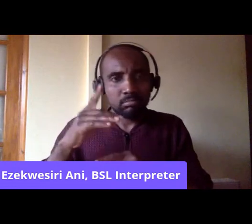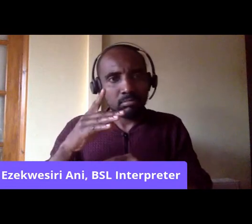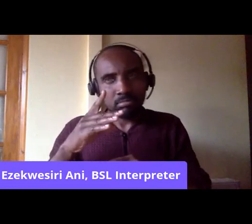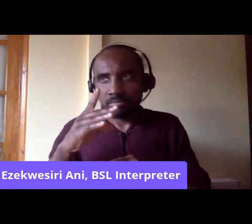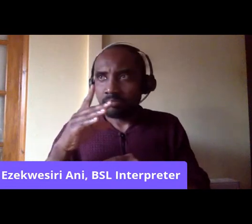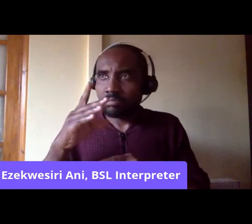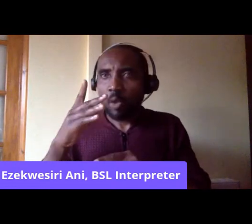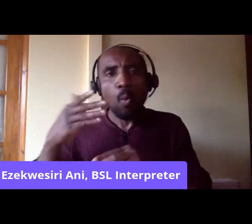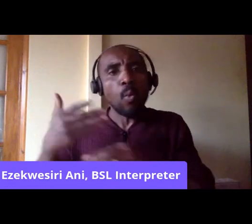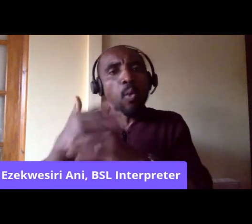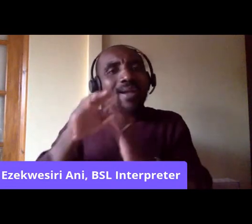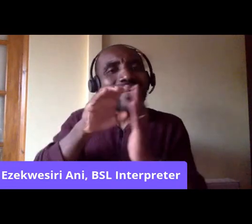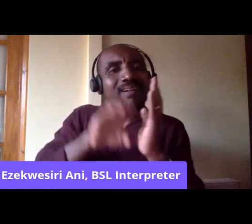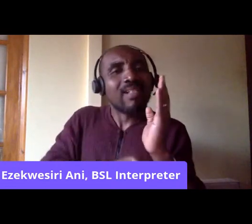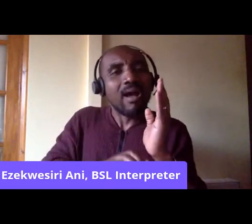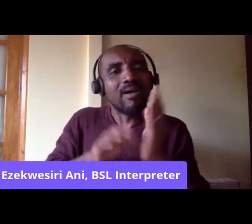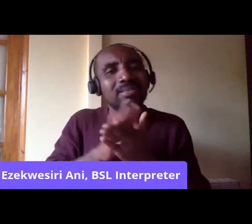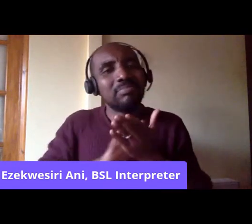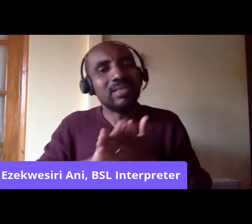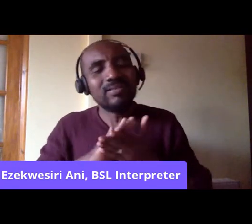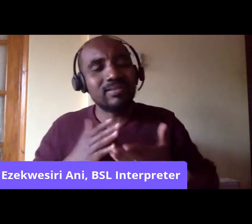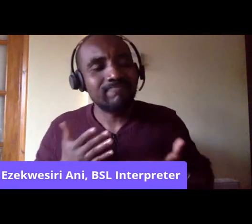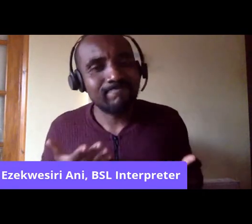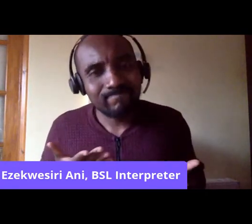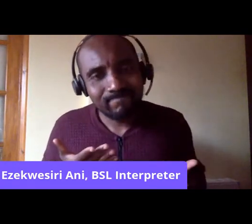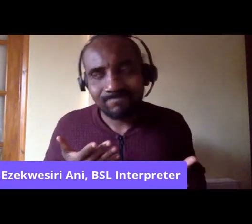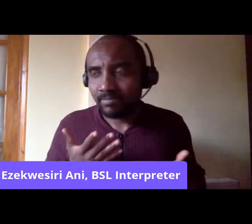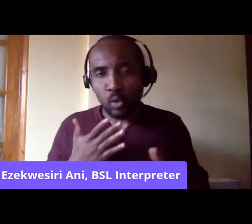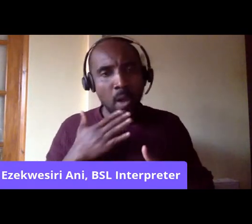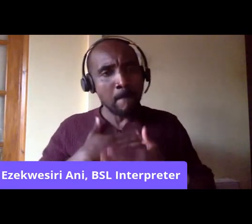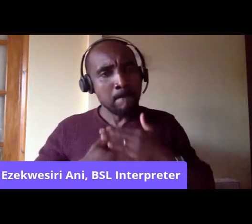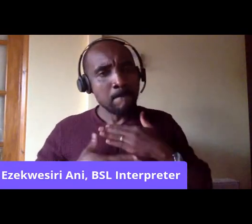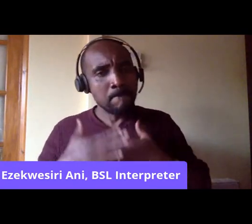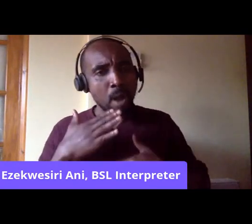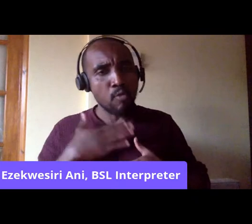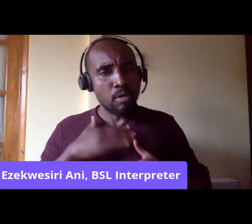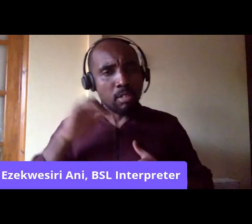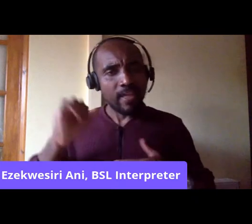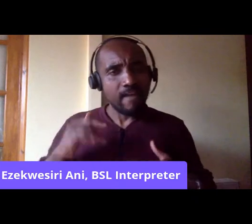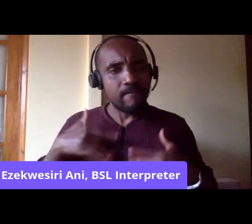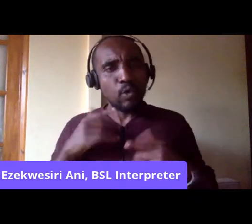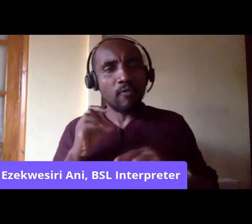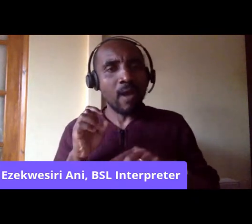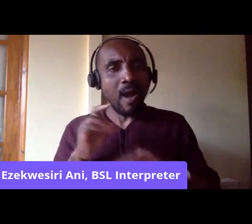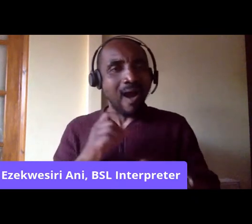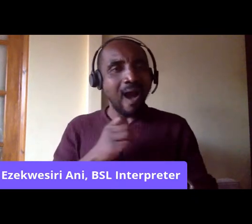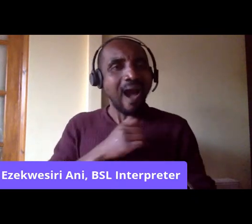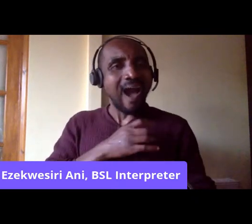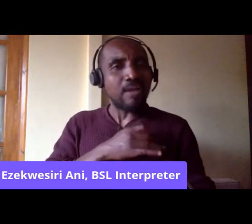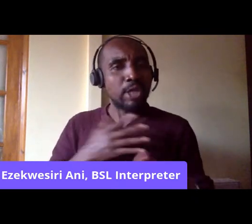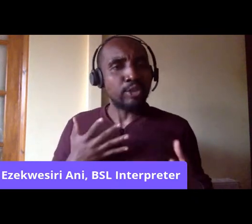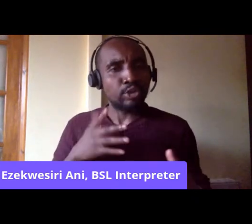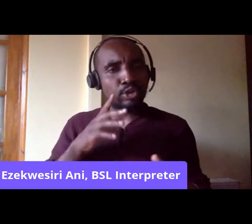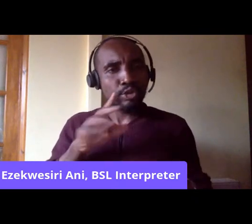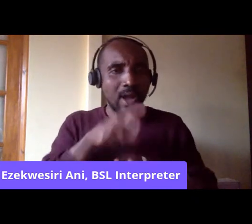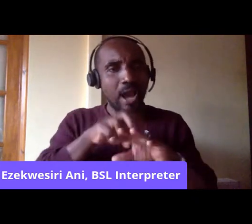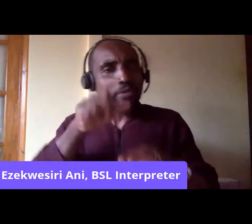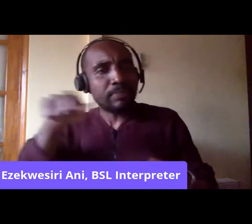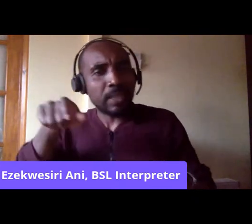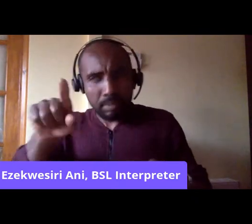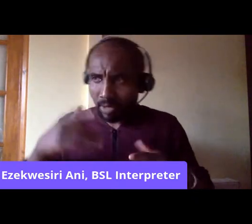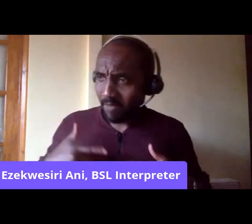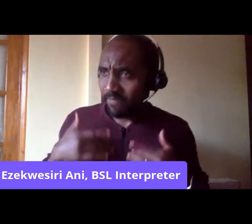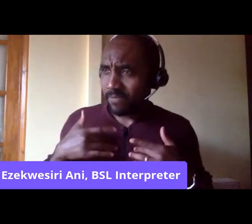with some kind of, or solely because of some kind of moral concern with how Irish people feel. He was talking about the very basis in which